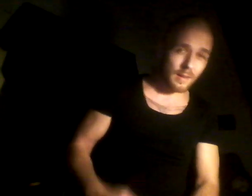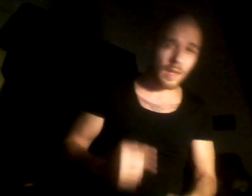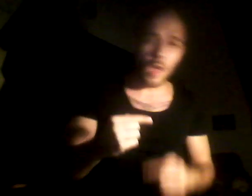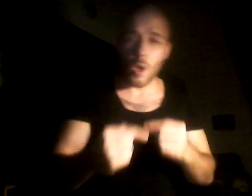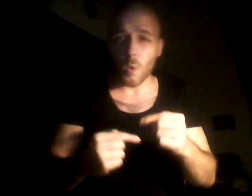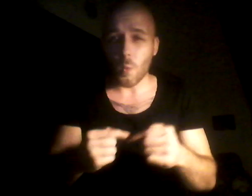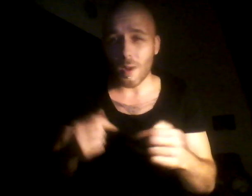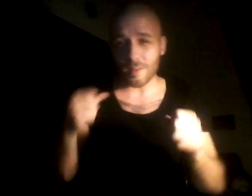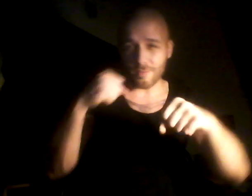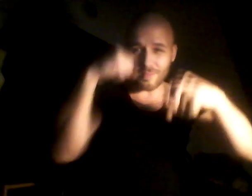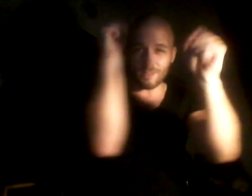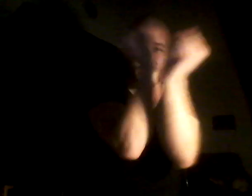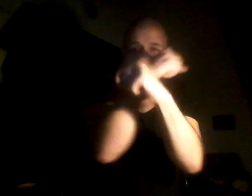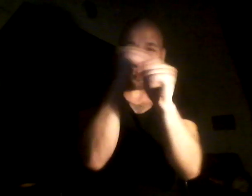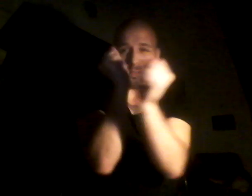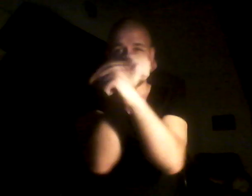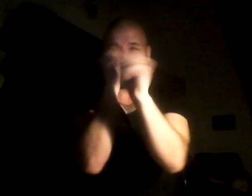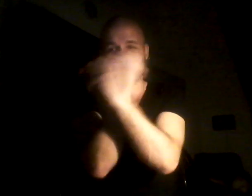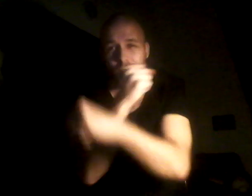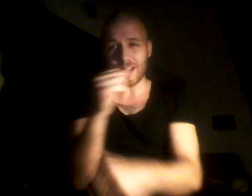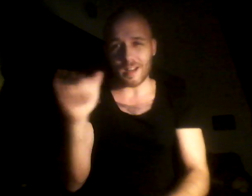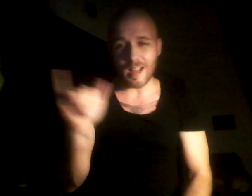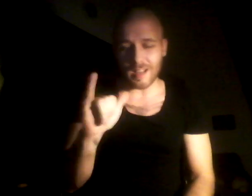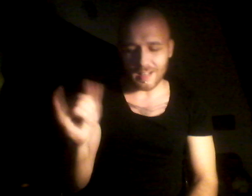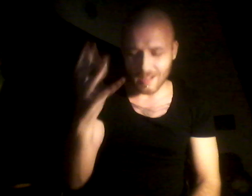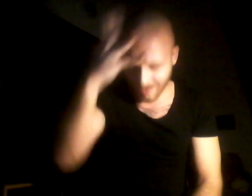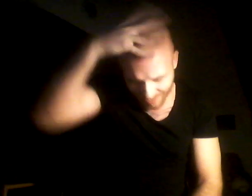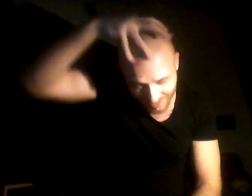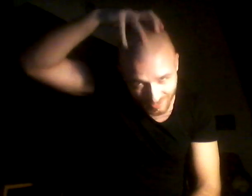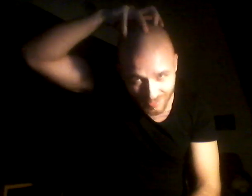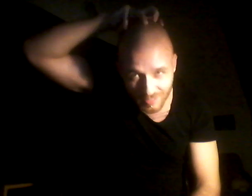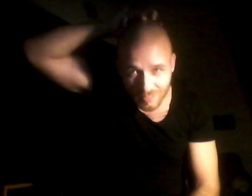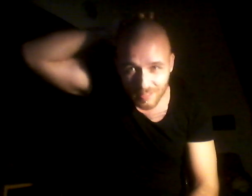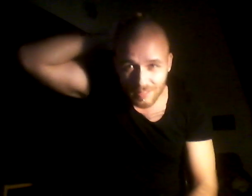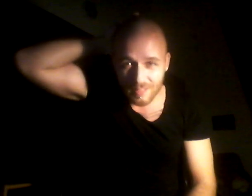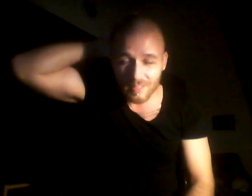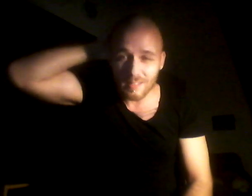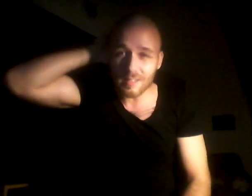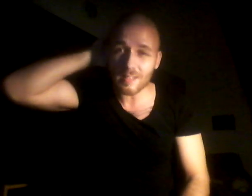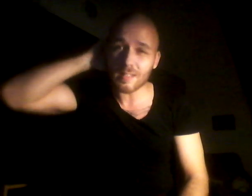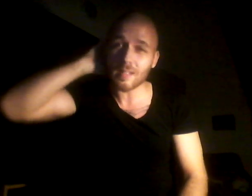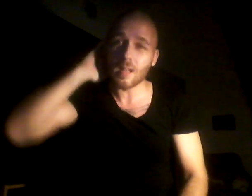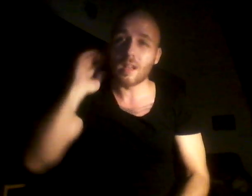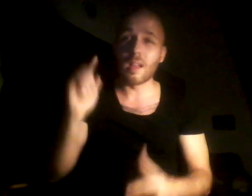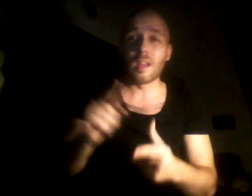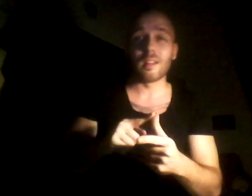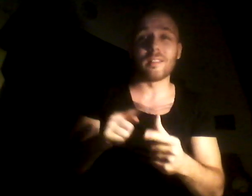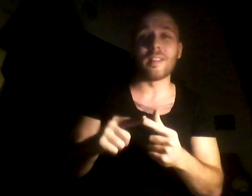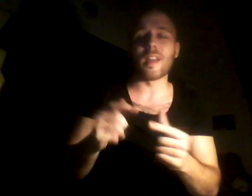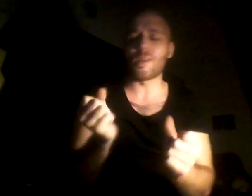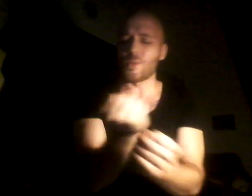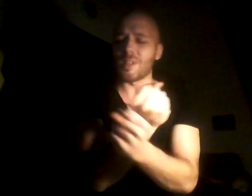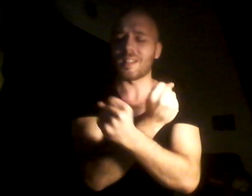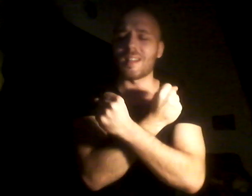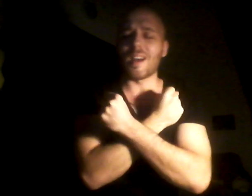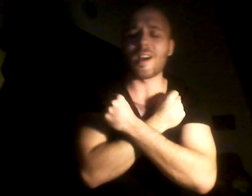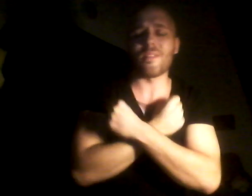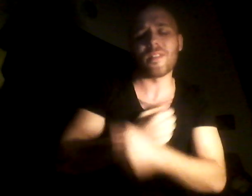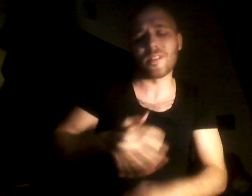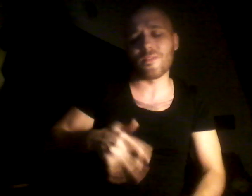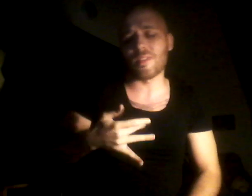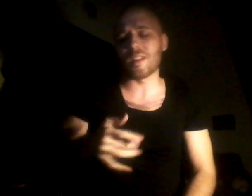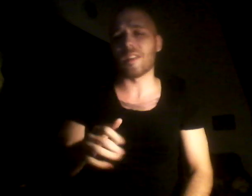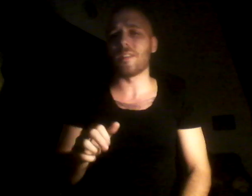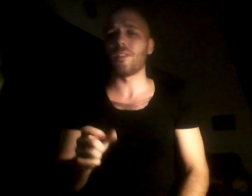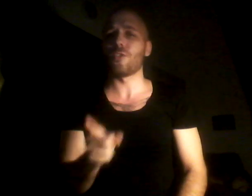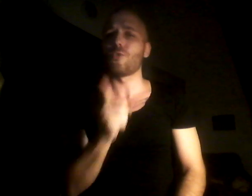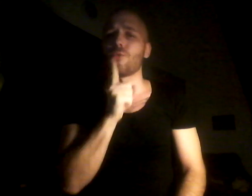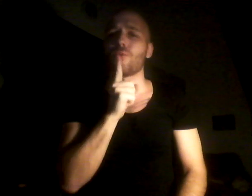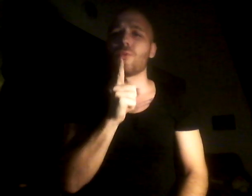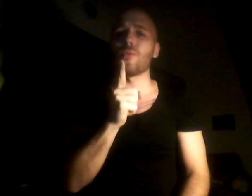And we fight, we fight Like I am But then we love and feel the truth